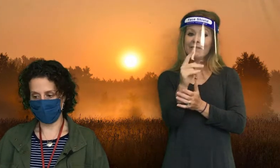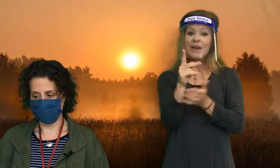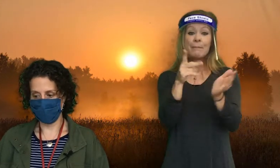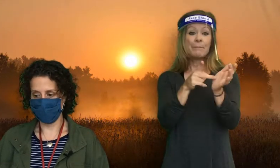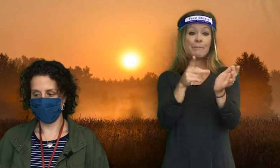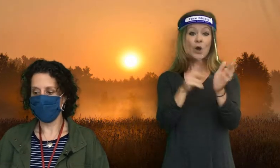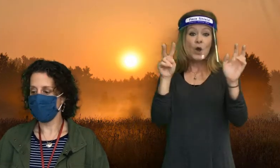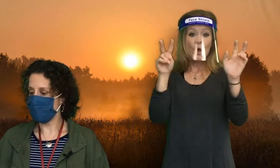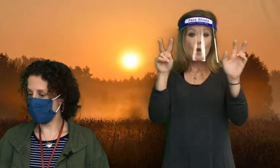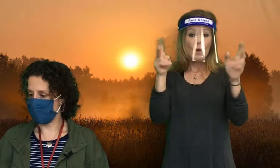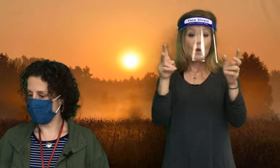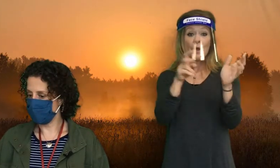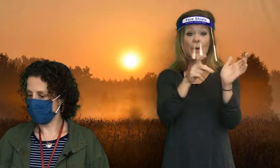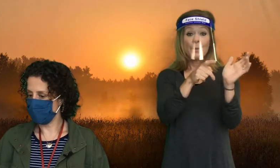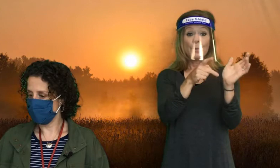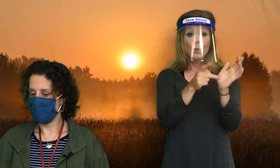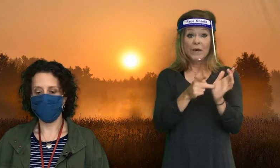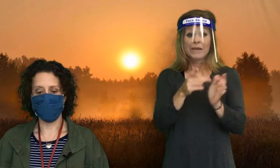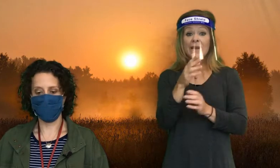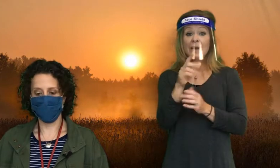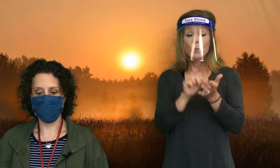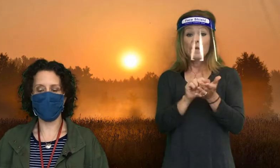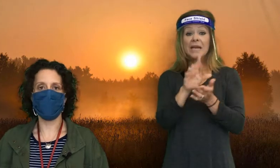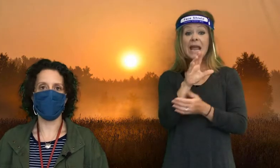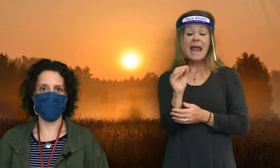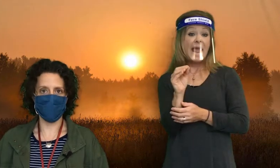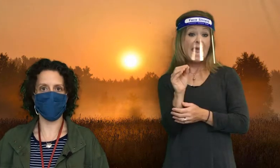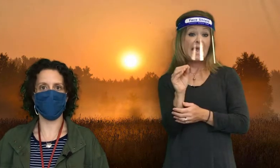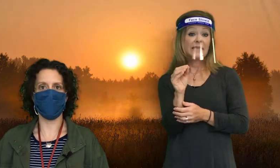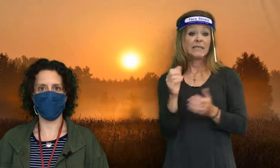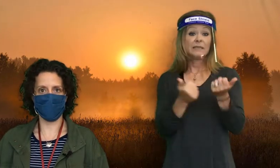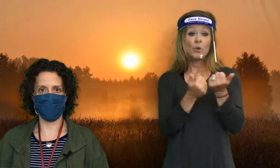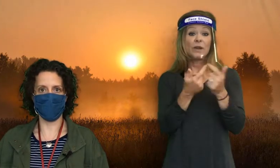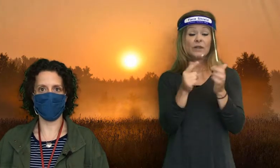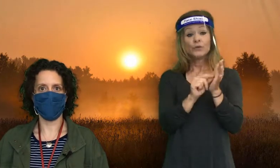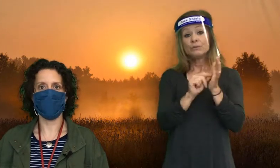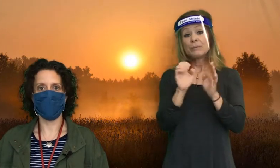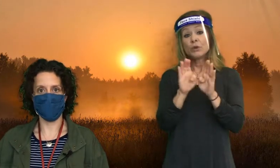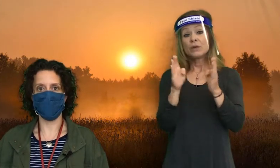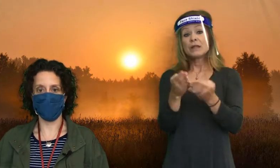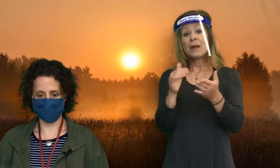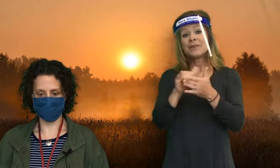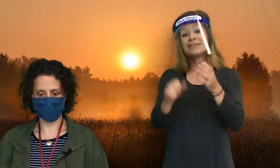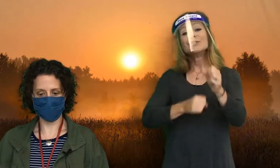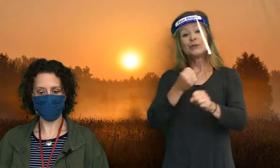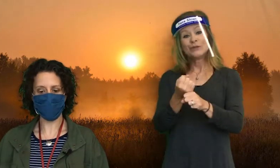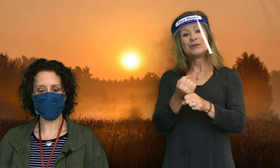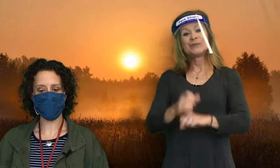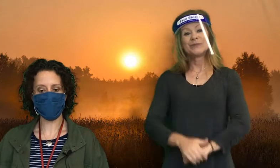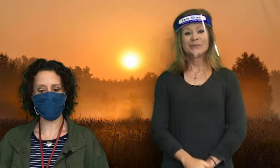Pawprint and for supporting the Newspaper Club this year.